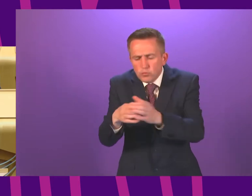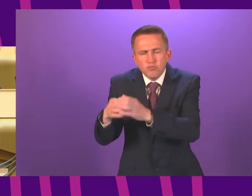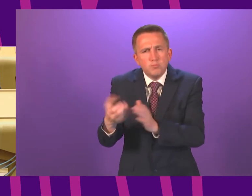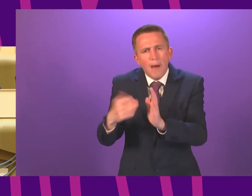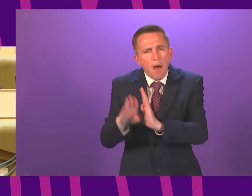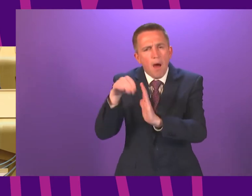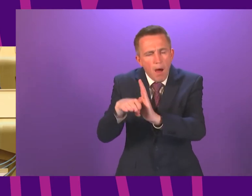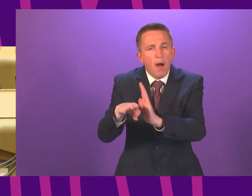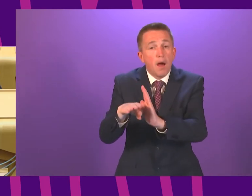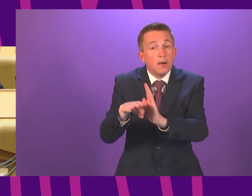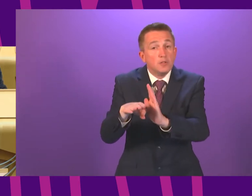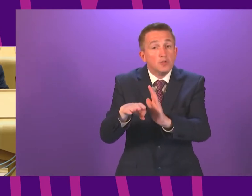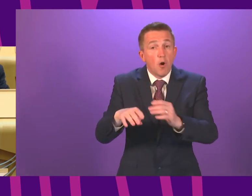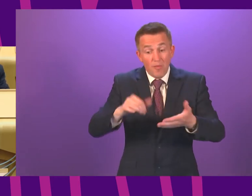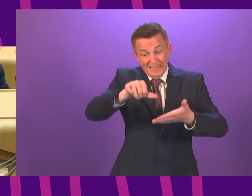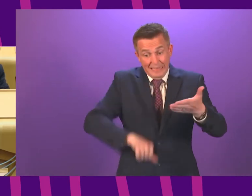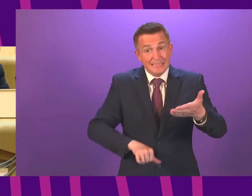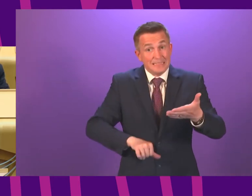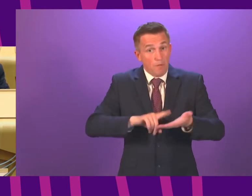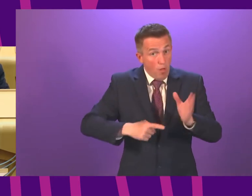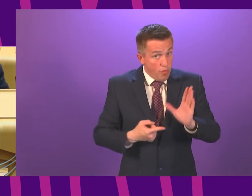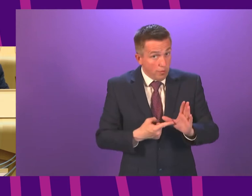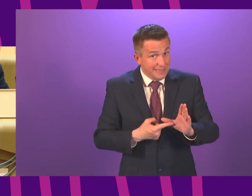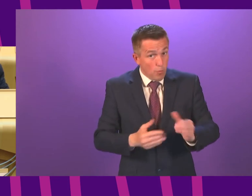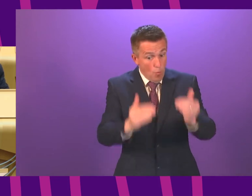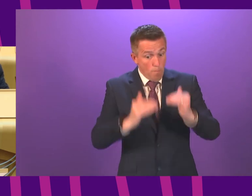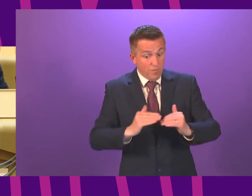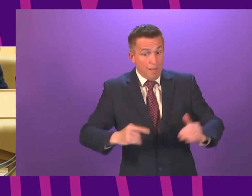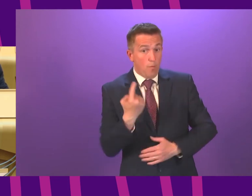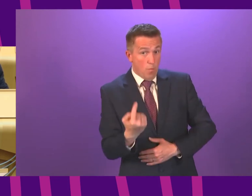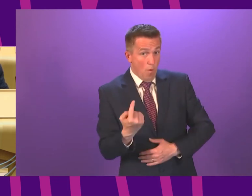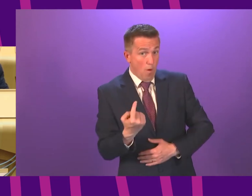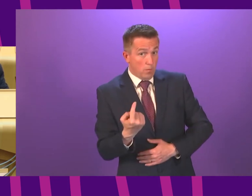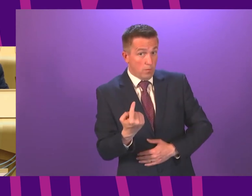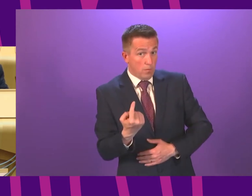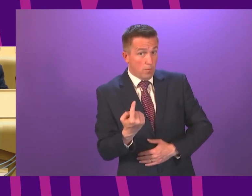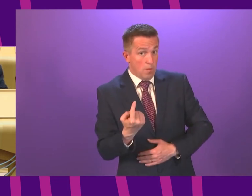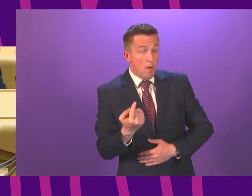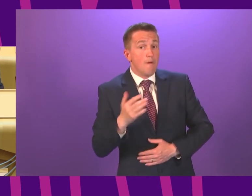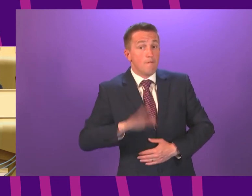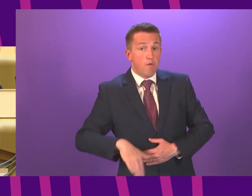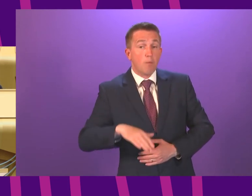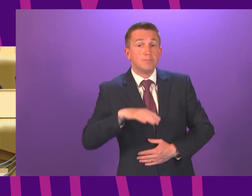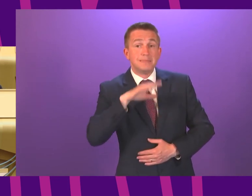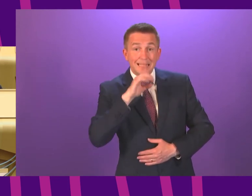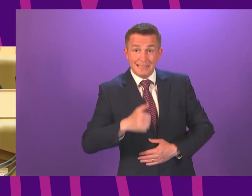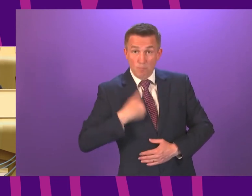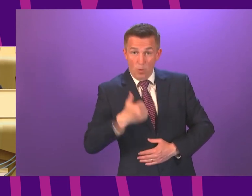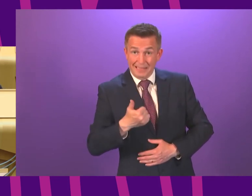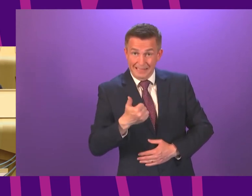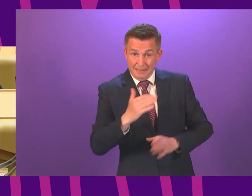So I can confirm that the following areas will move to level one from one minute past midnight on Saturday morning.